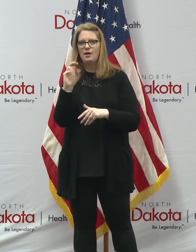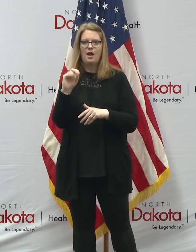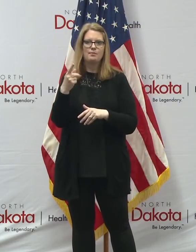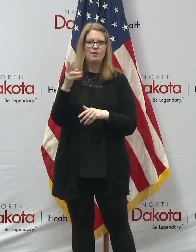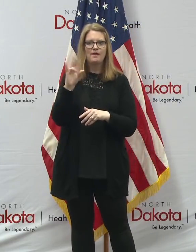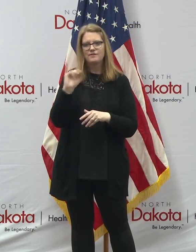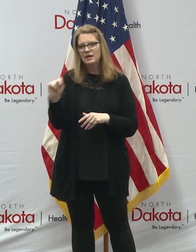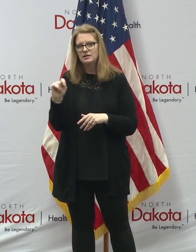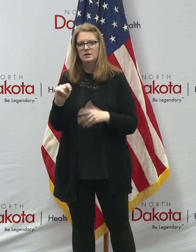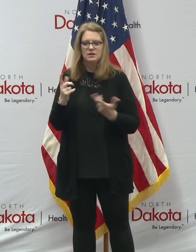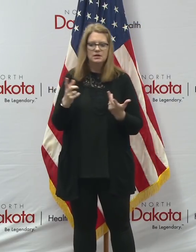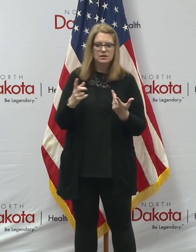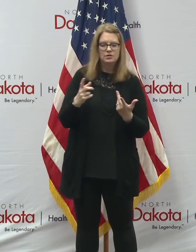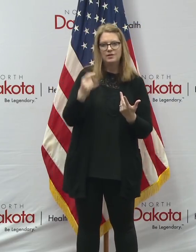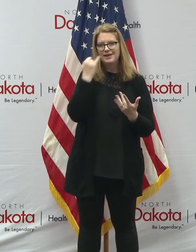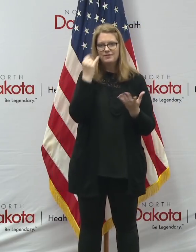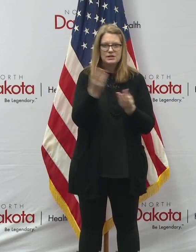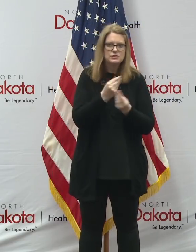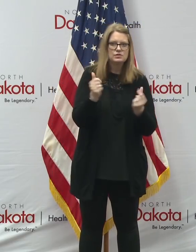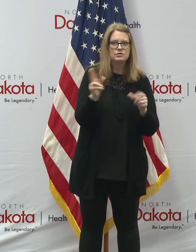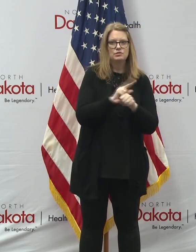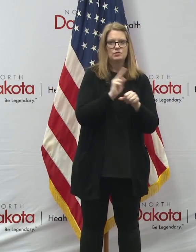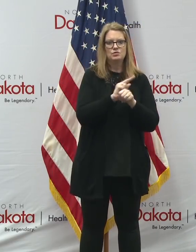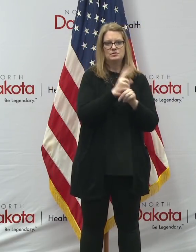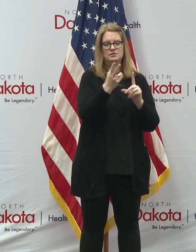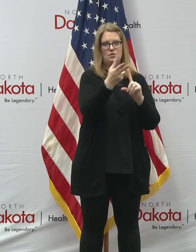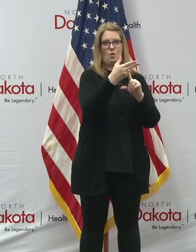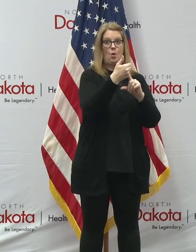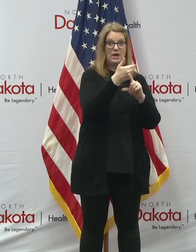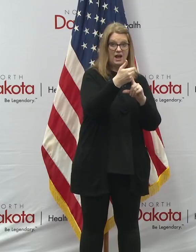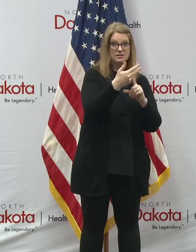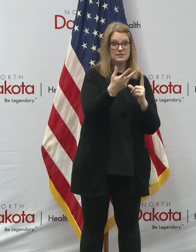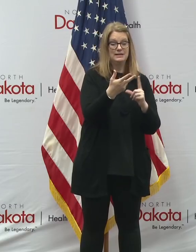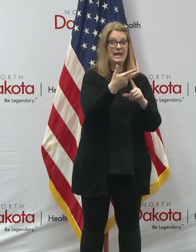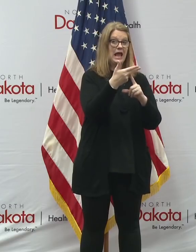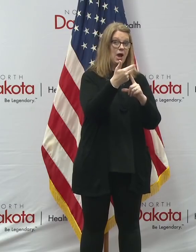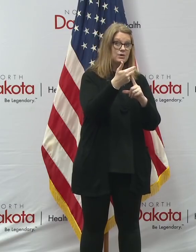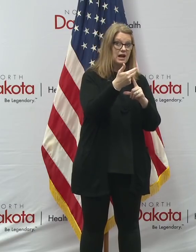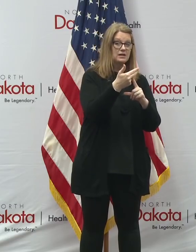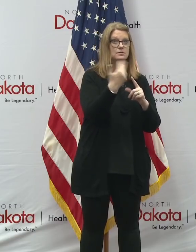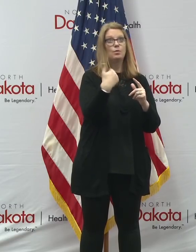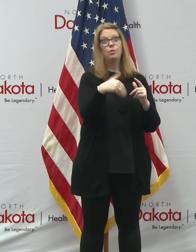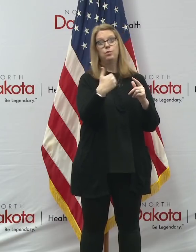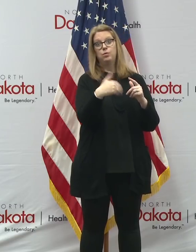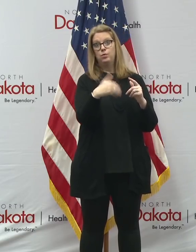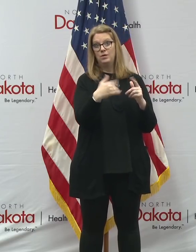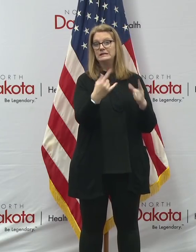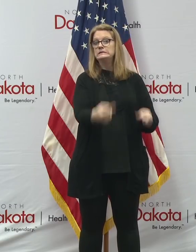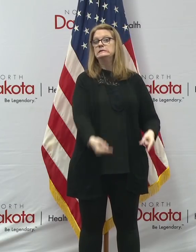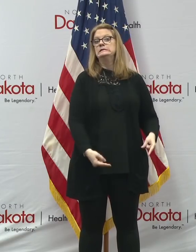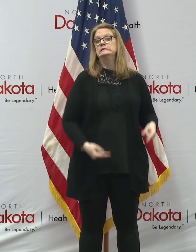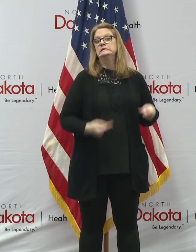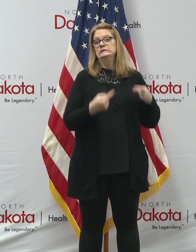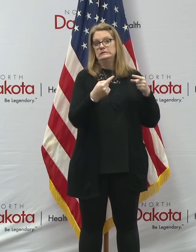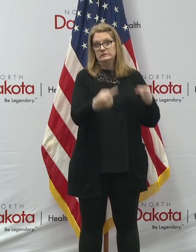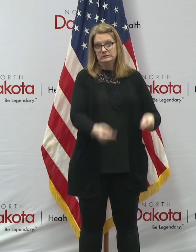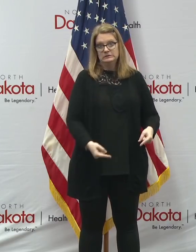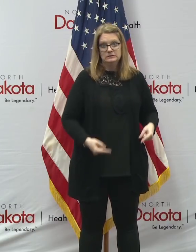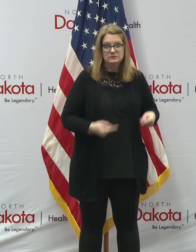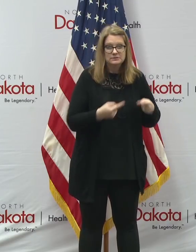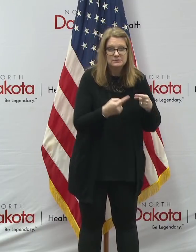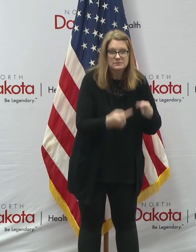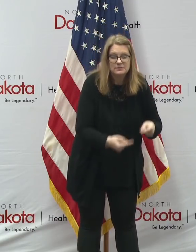and if the solution involves, uh, hotels, which right now have got really low occupancy and are really struggling, and this is the way we can